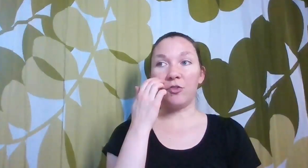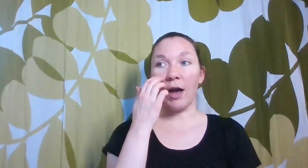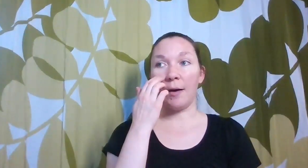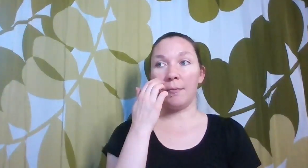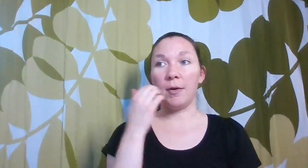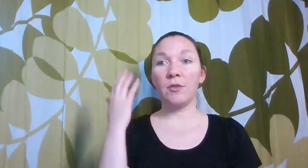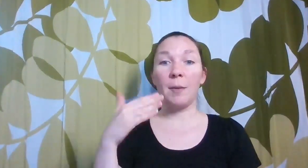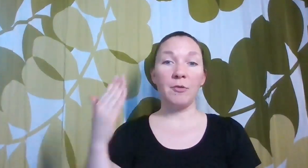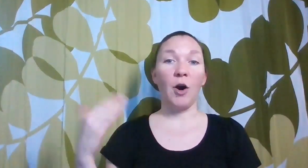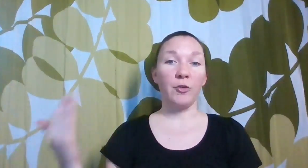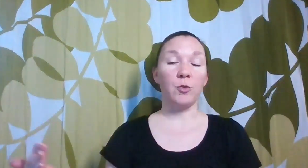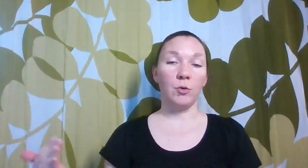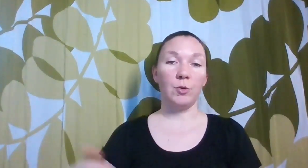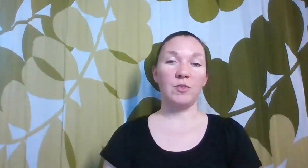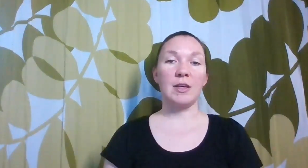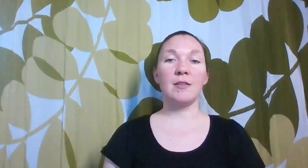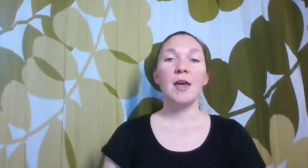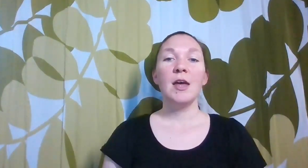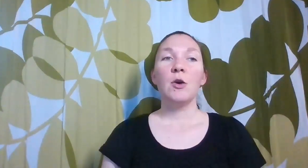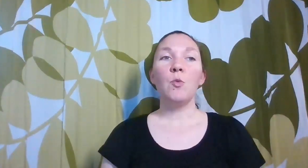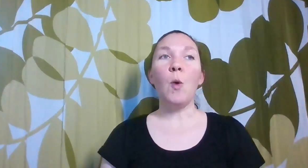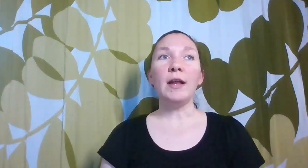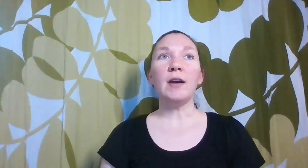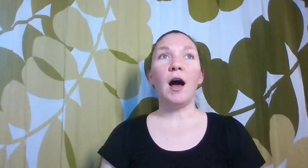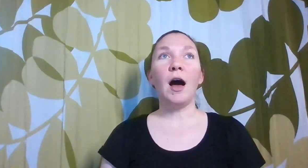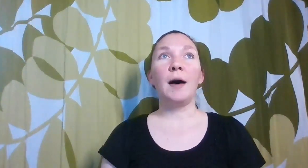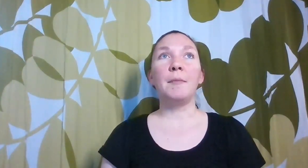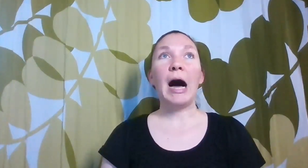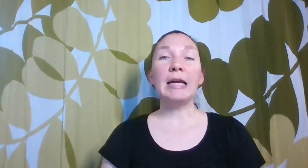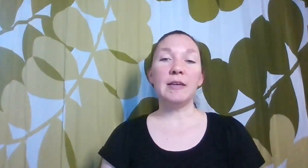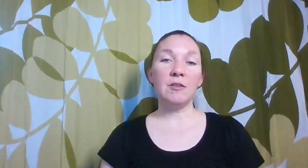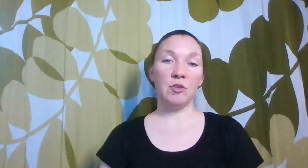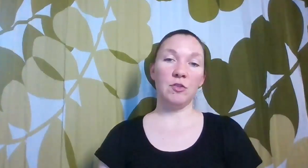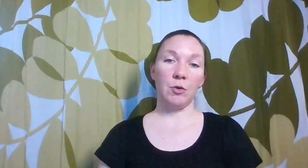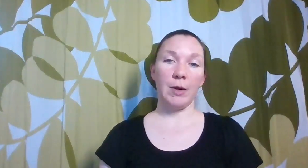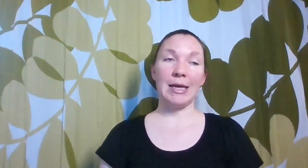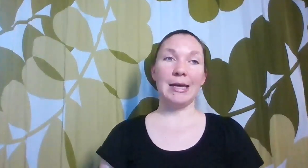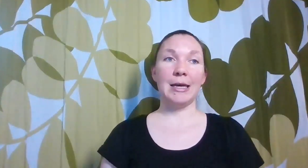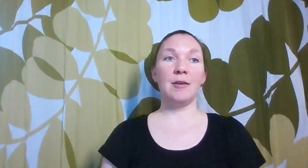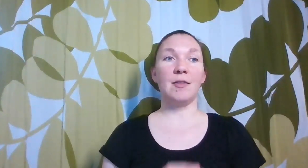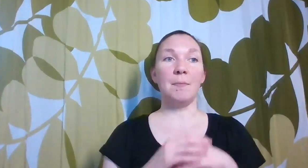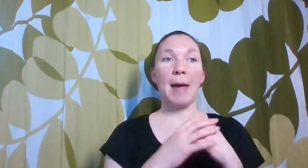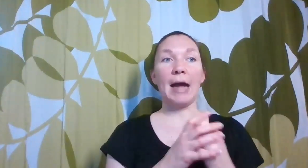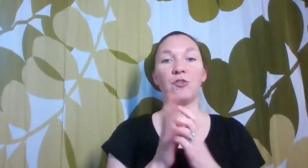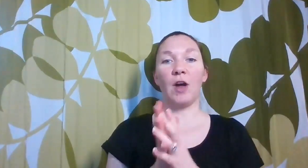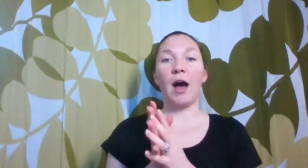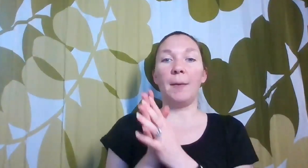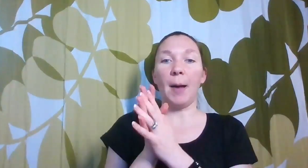some of our school routines. What I tend to do is match up